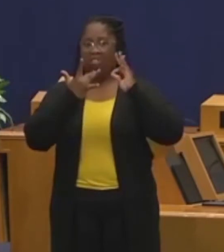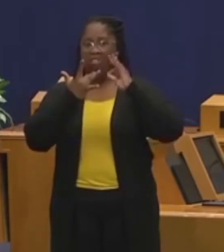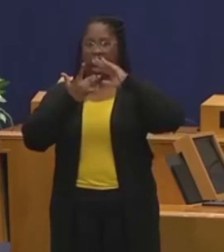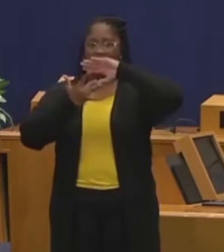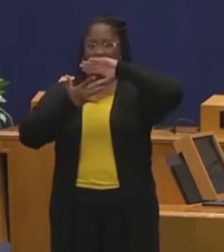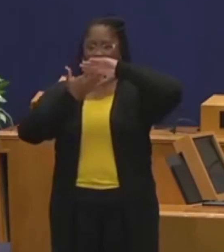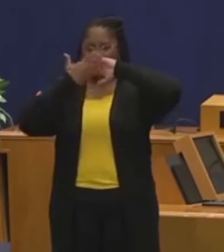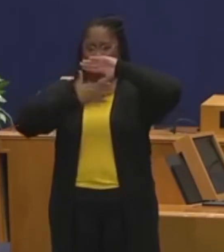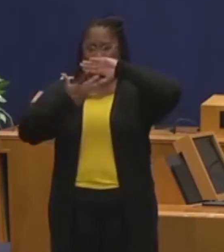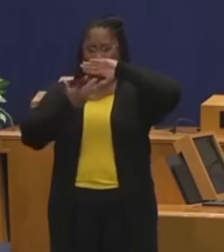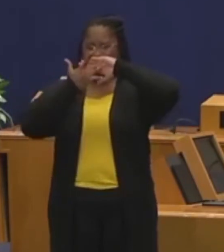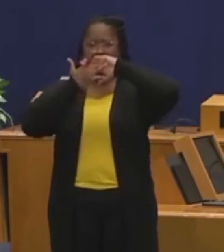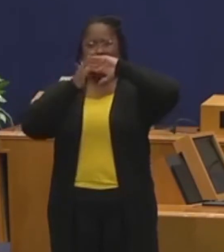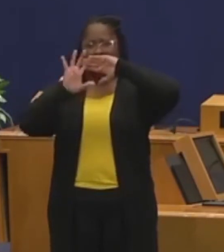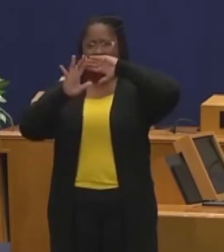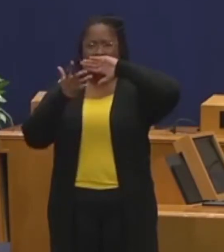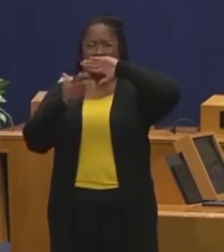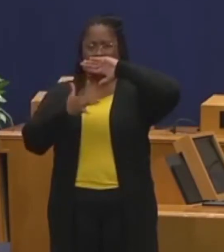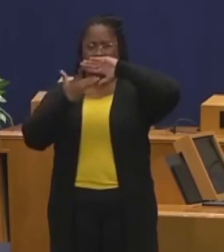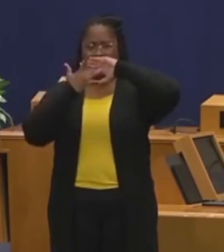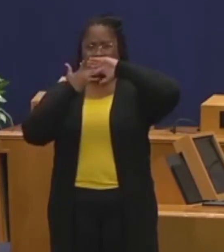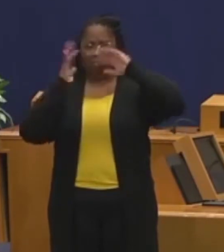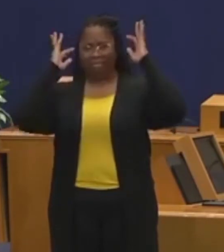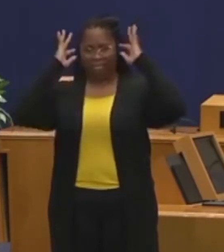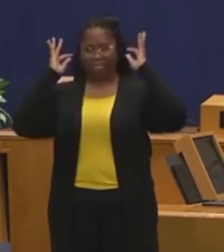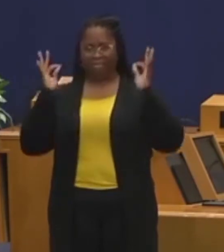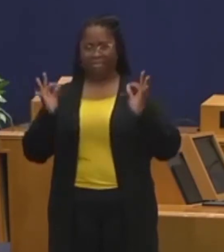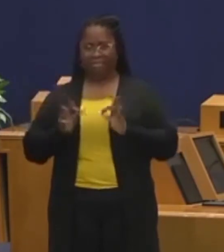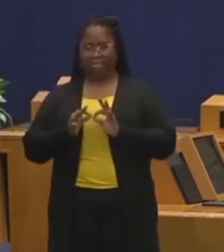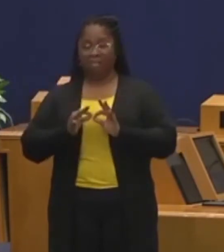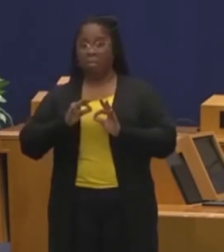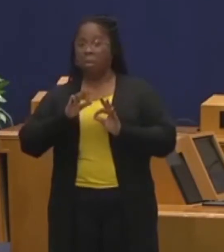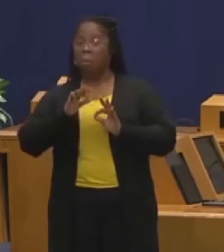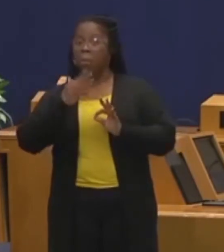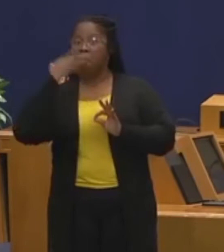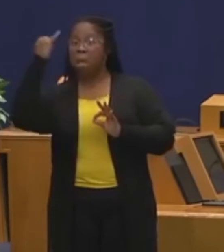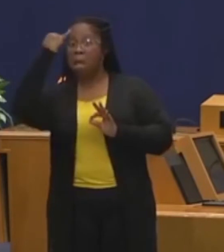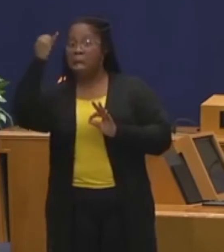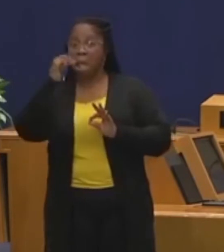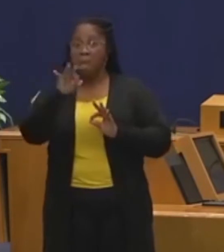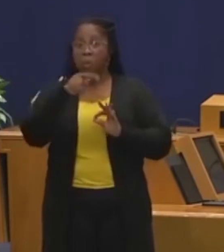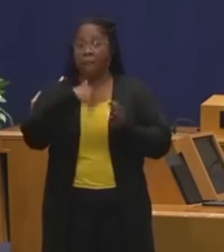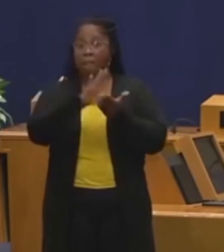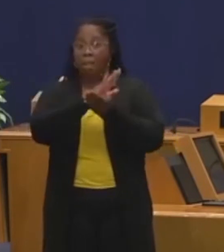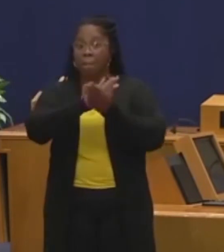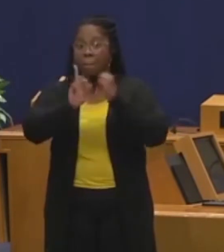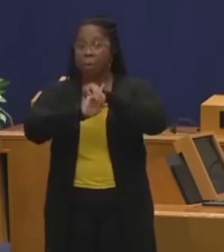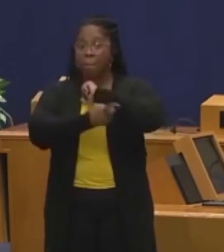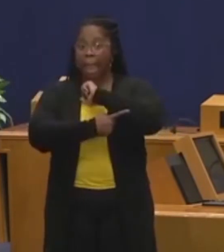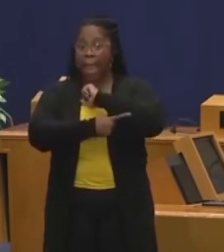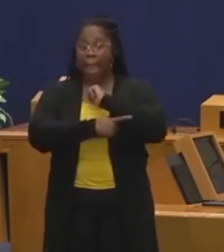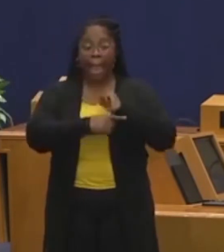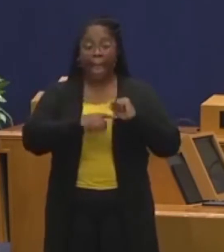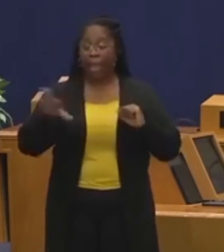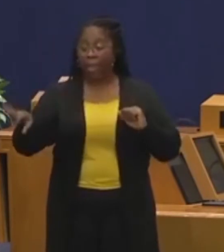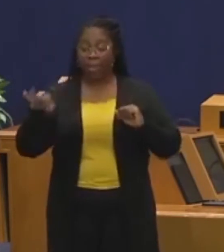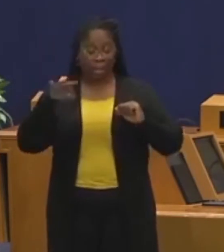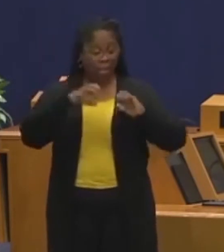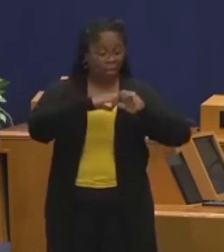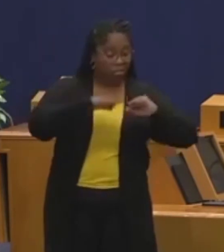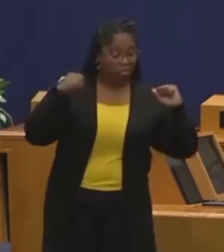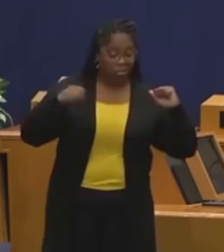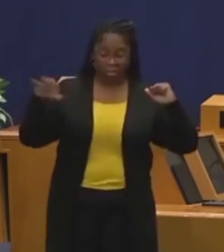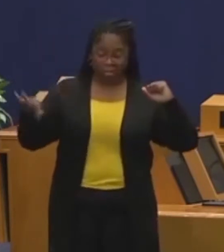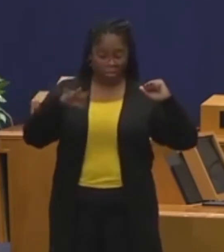your face. And then it's best if you have a paper bag and you can actually put it in a paper bag. A paper